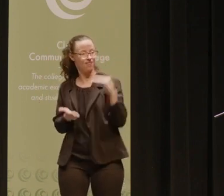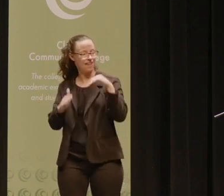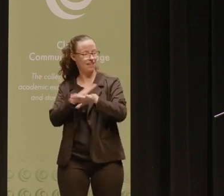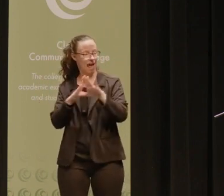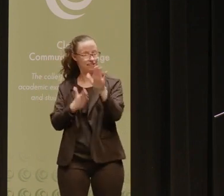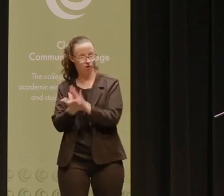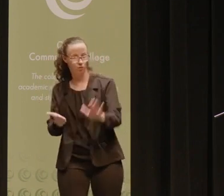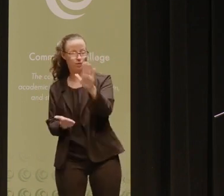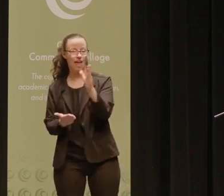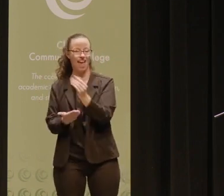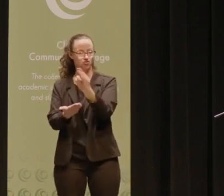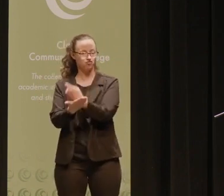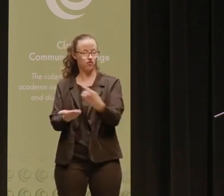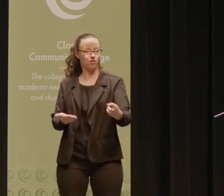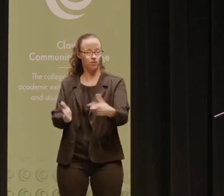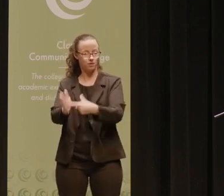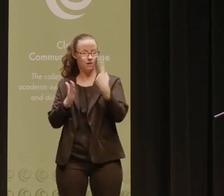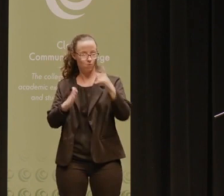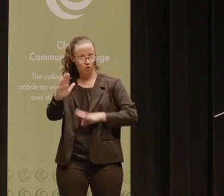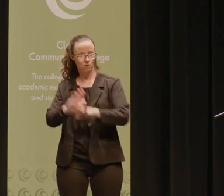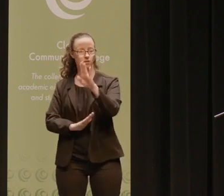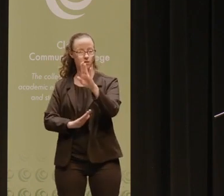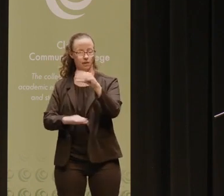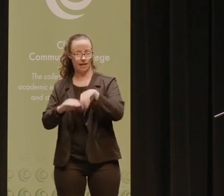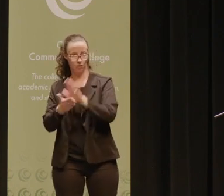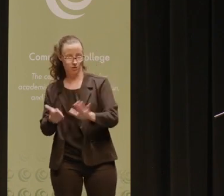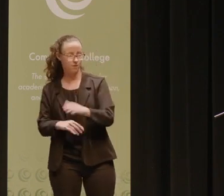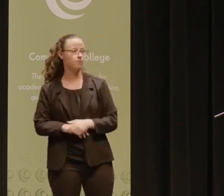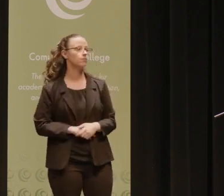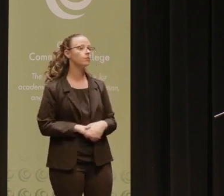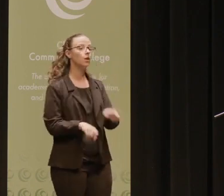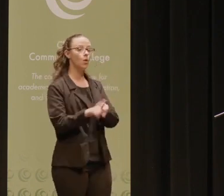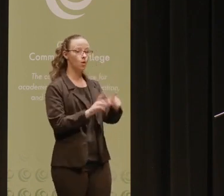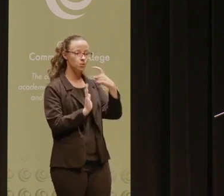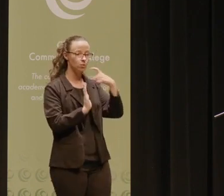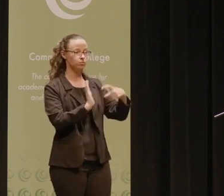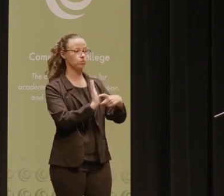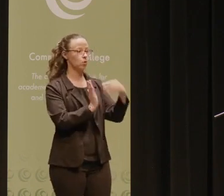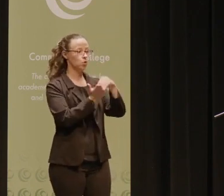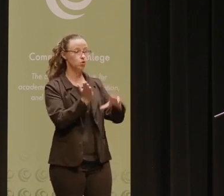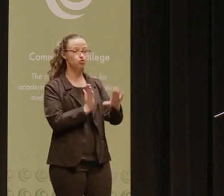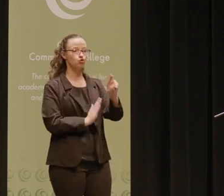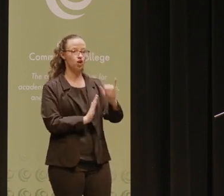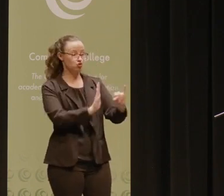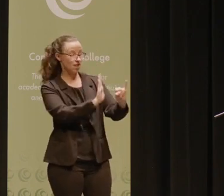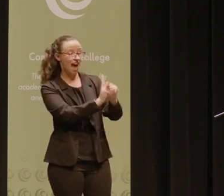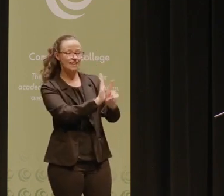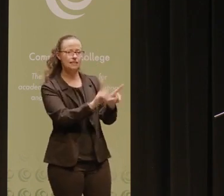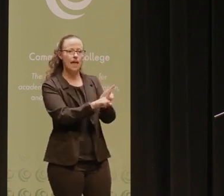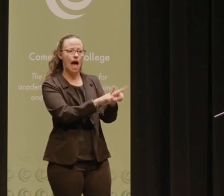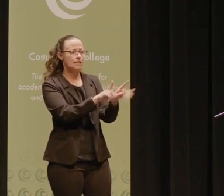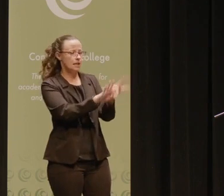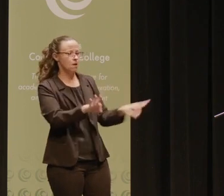and the resources that are necessary to succeed within it. They also see students' racial identities and experiences as key